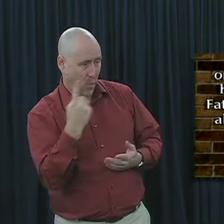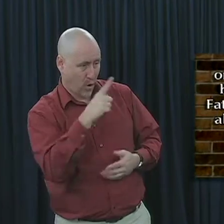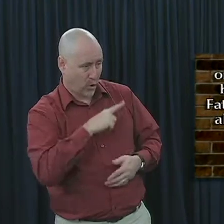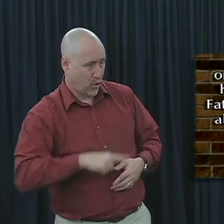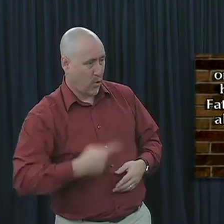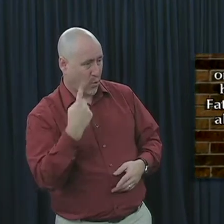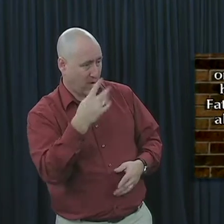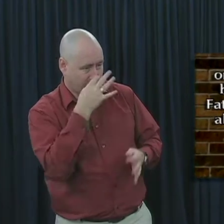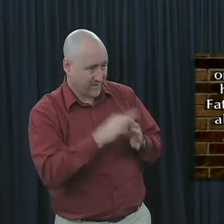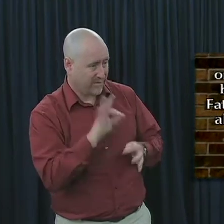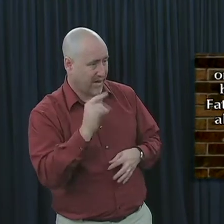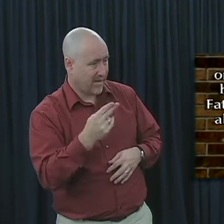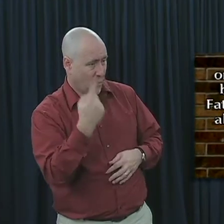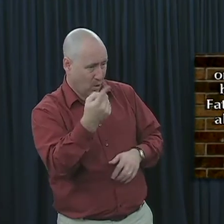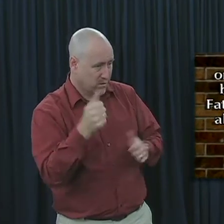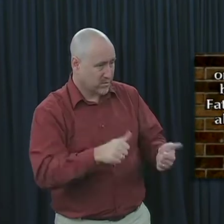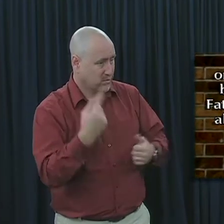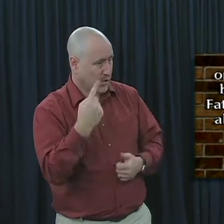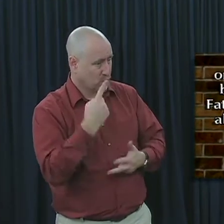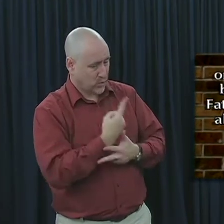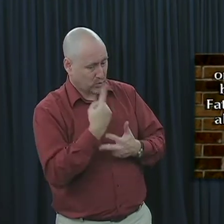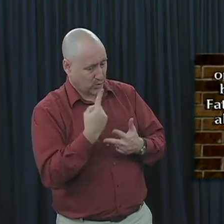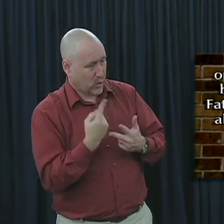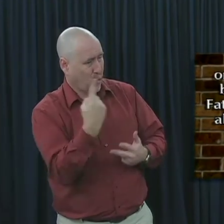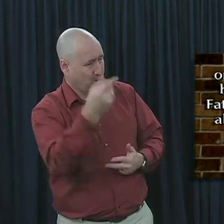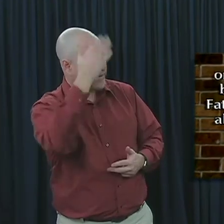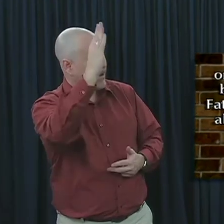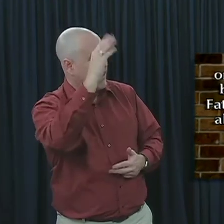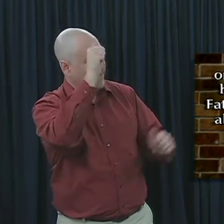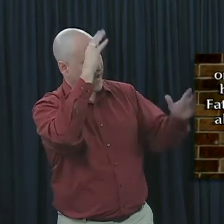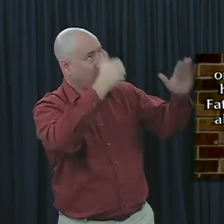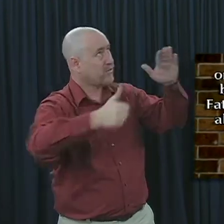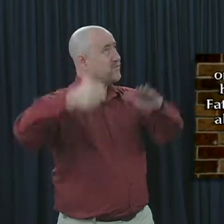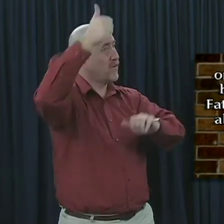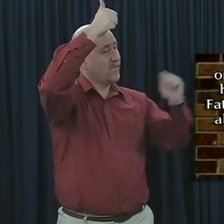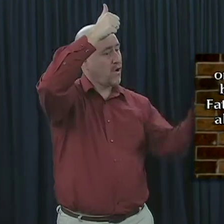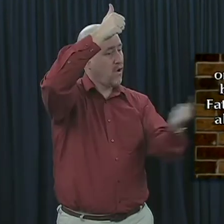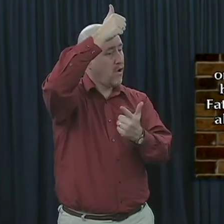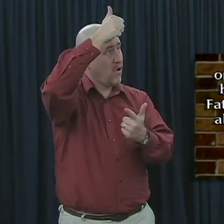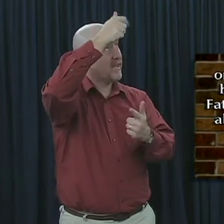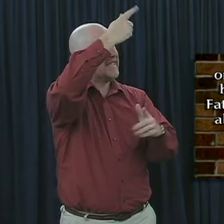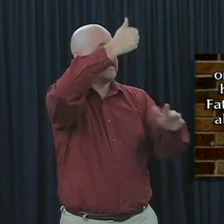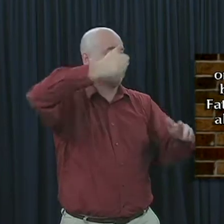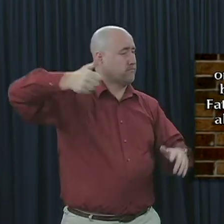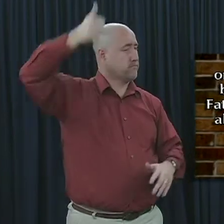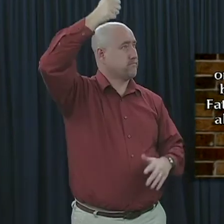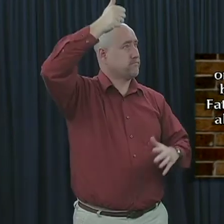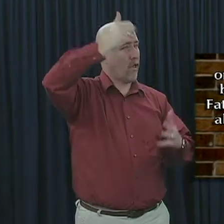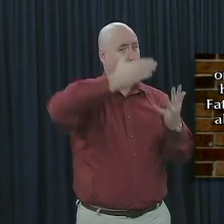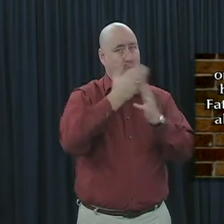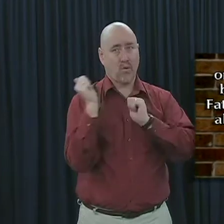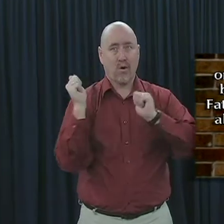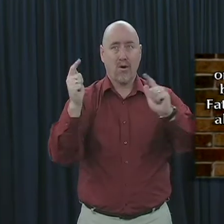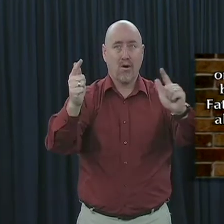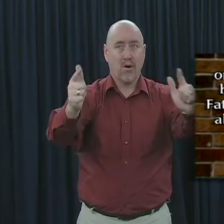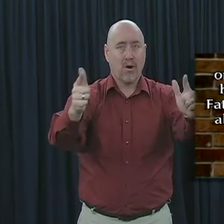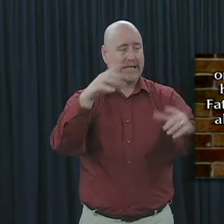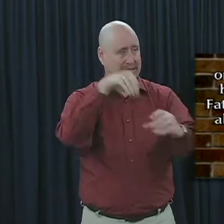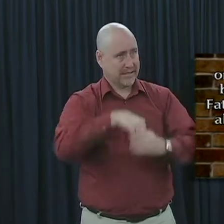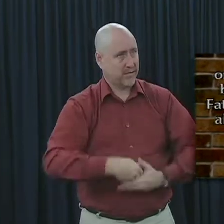one Lord, one faith, one baptism, one God and Father of all, who is above all and through all and